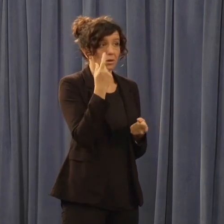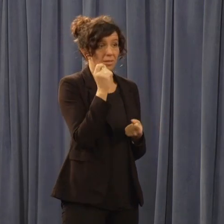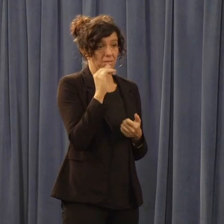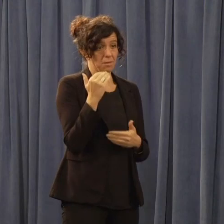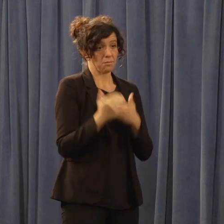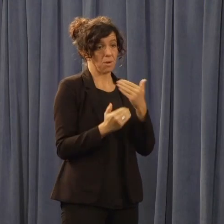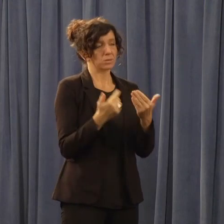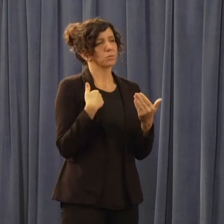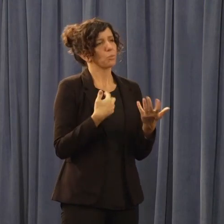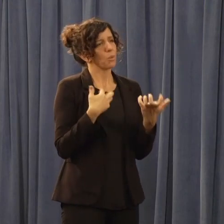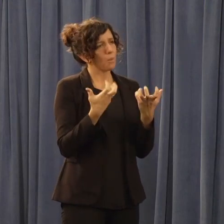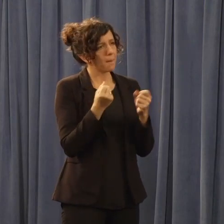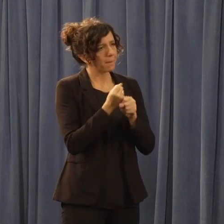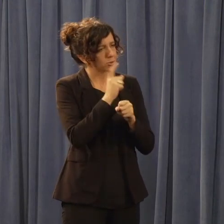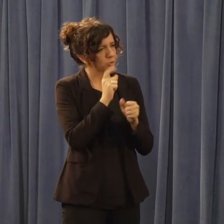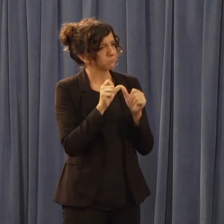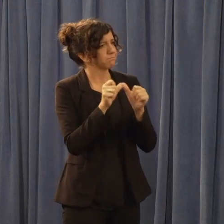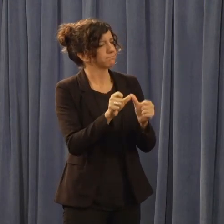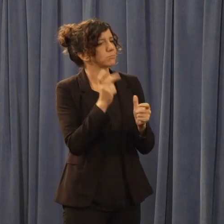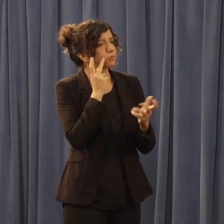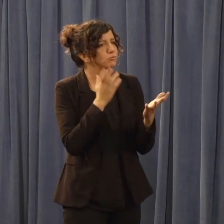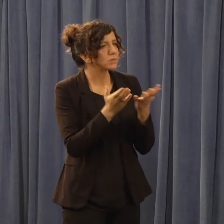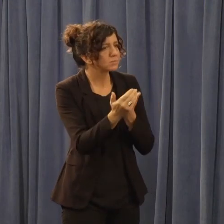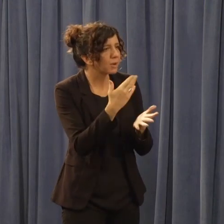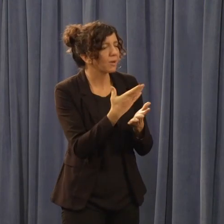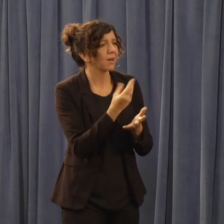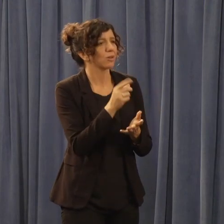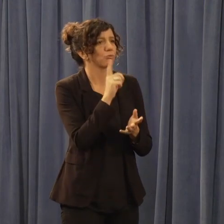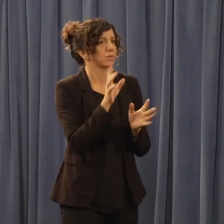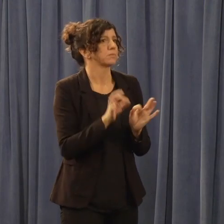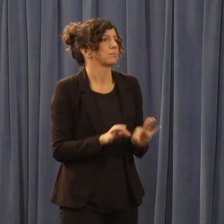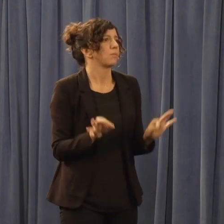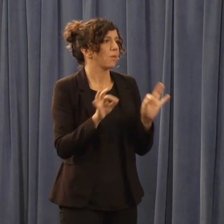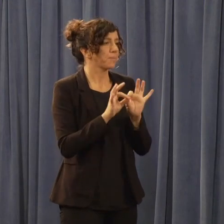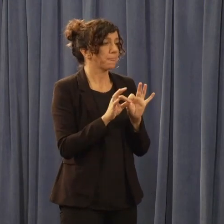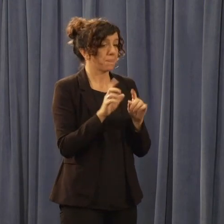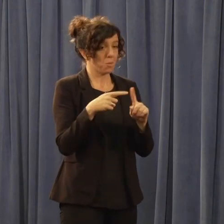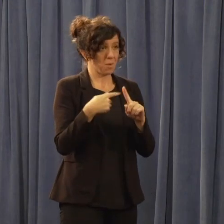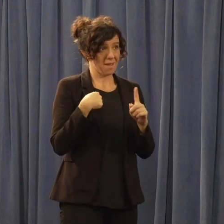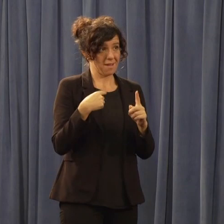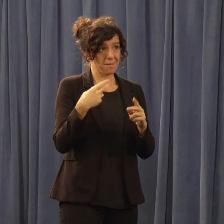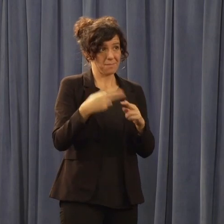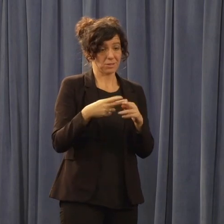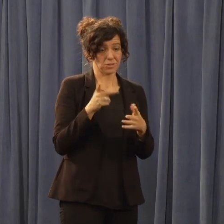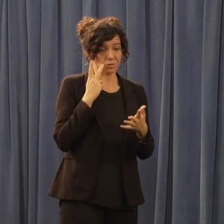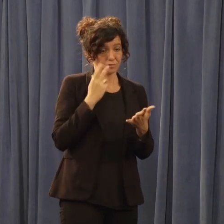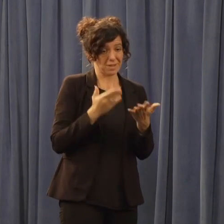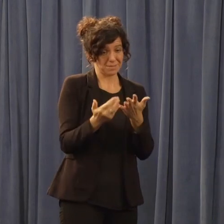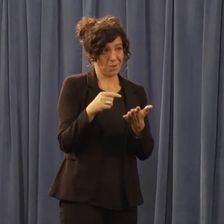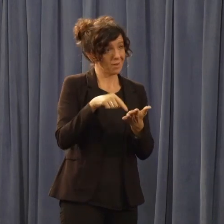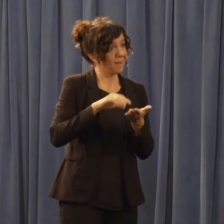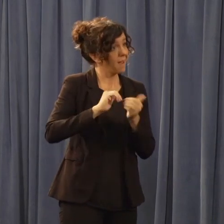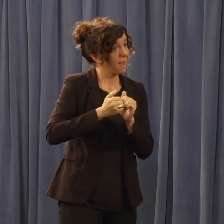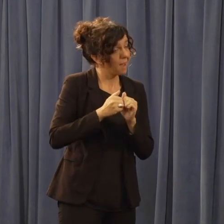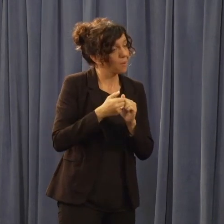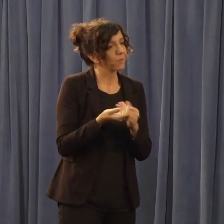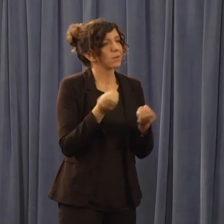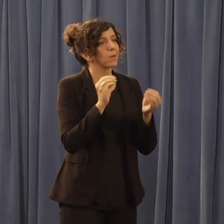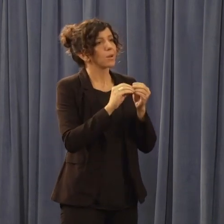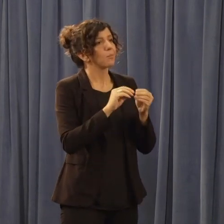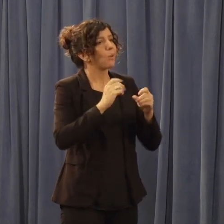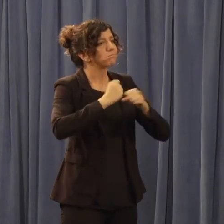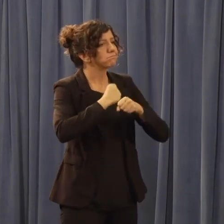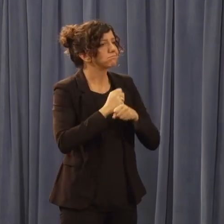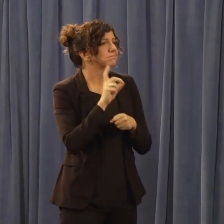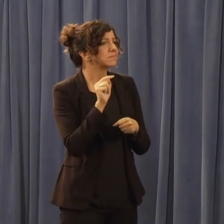and meaningful way. When I talk about transparency, we mean transparency. More data. We want more options for